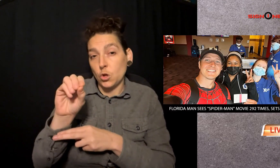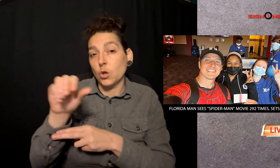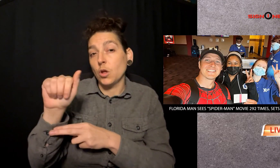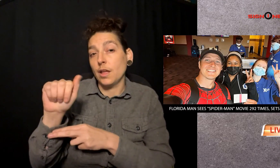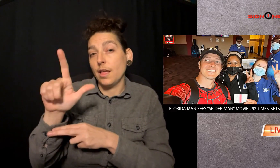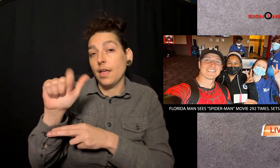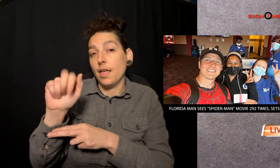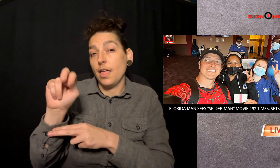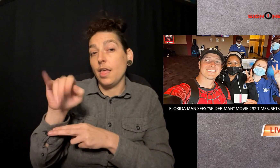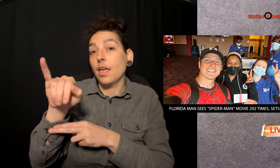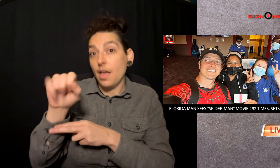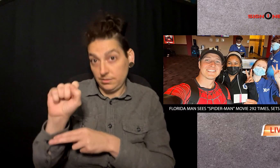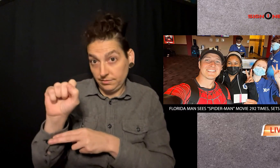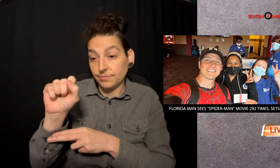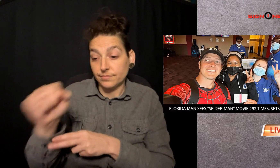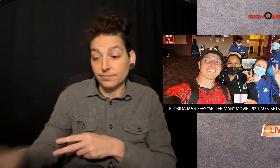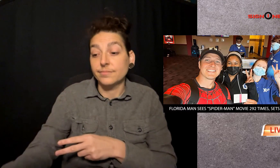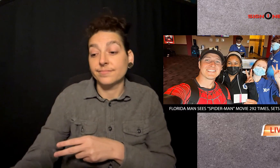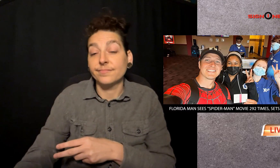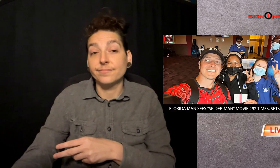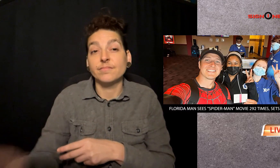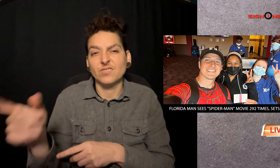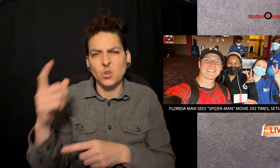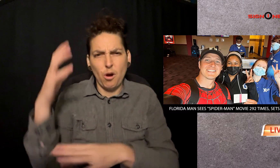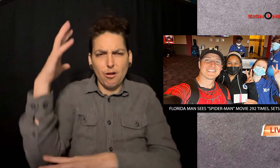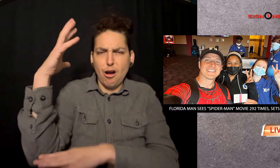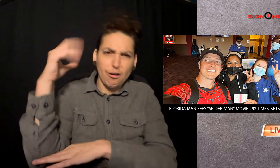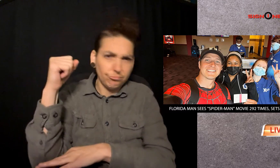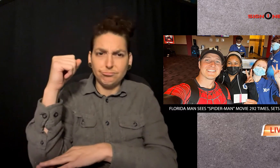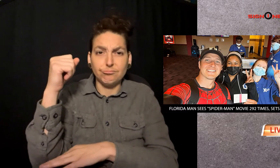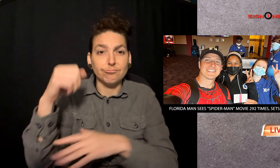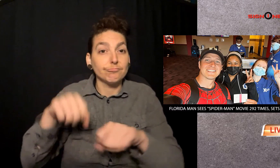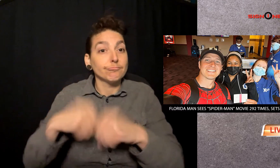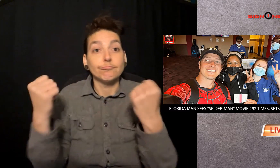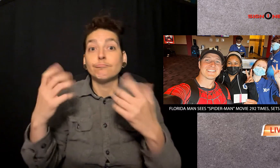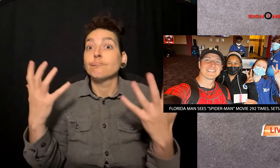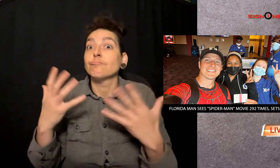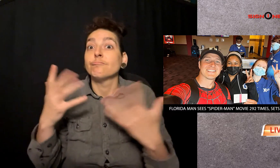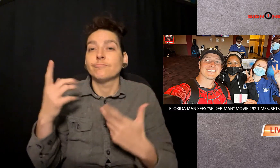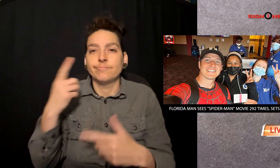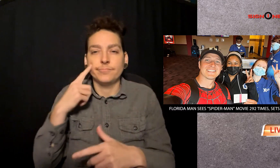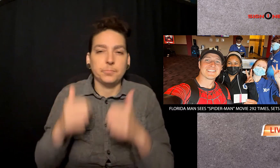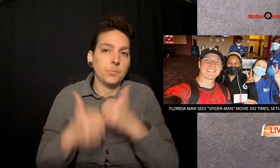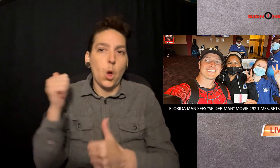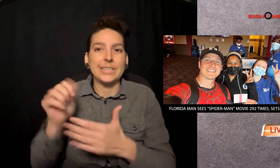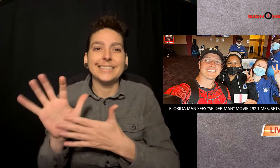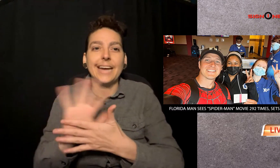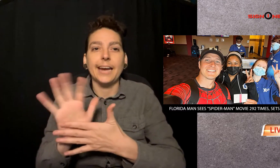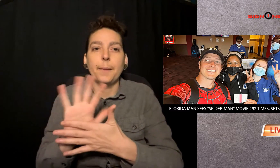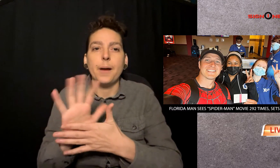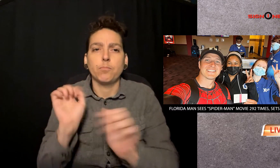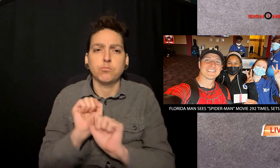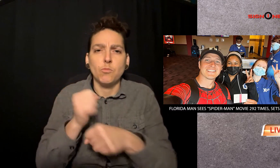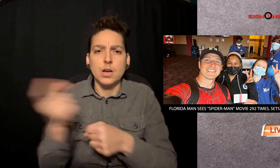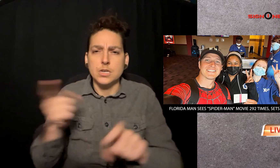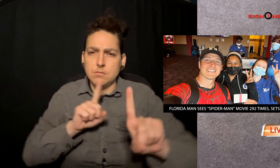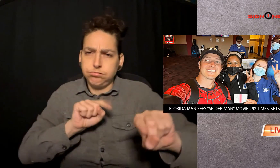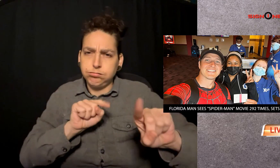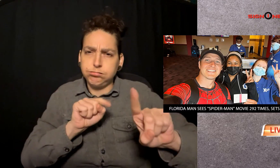A Florida man named Ramiro Alanis just broke the world's record for most cinema productions